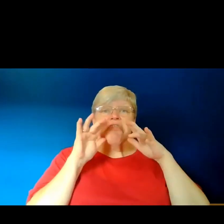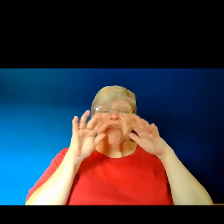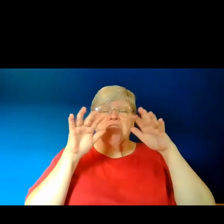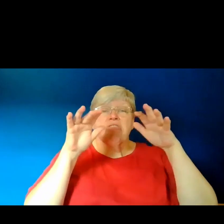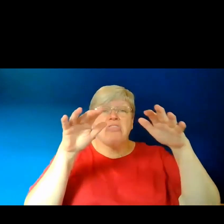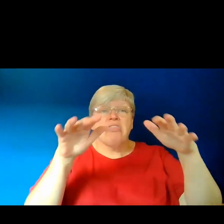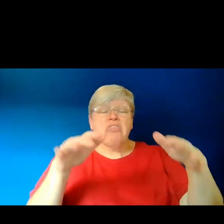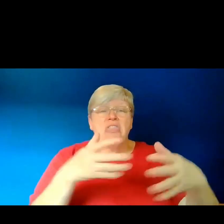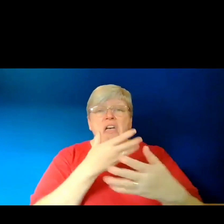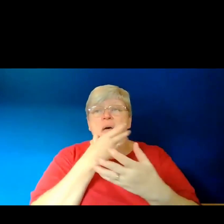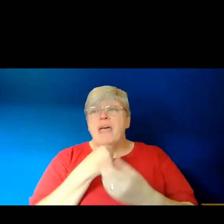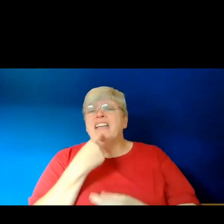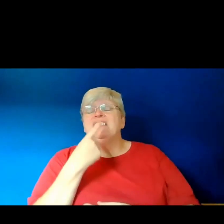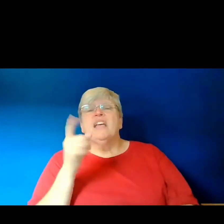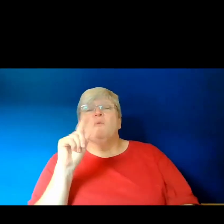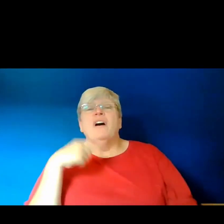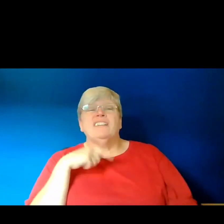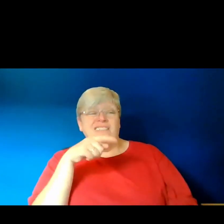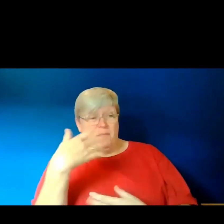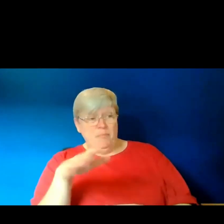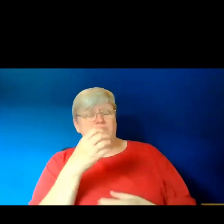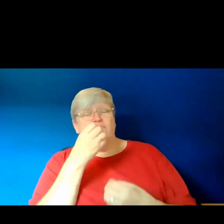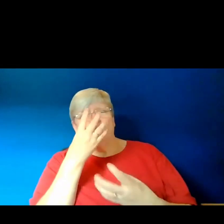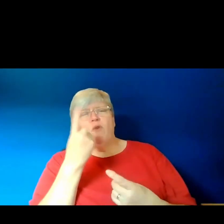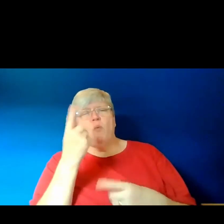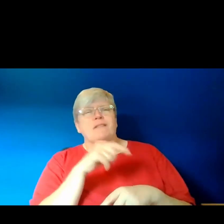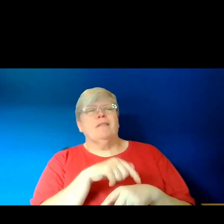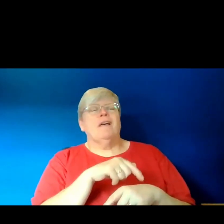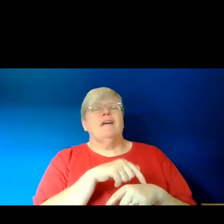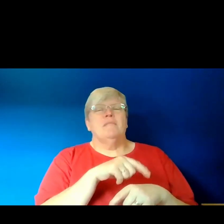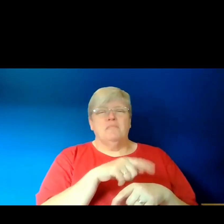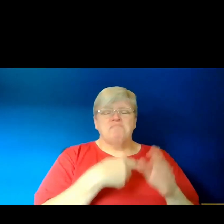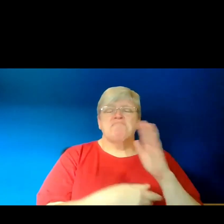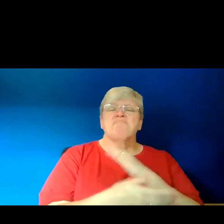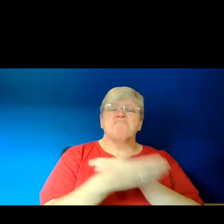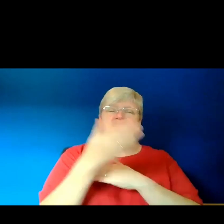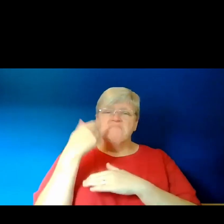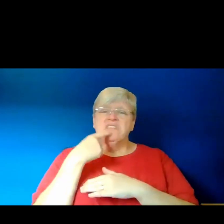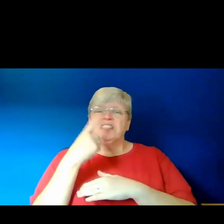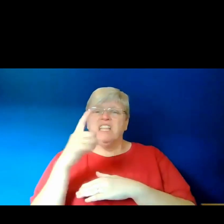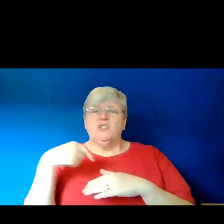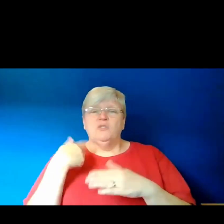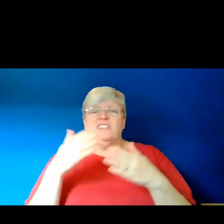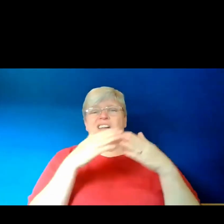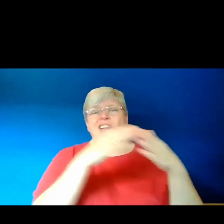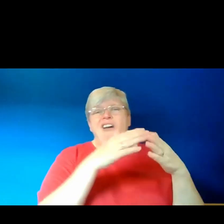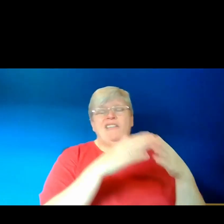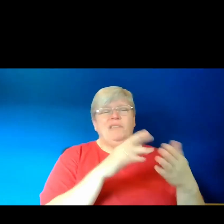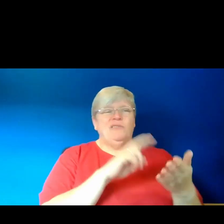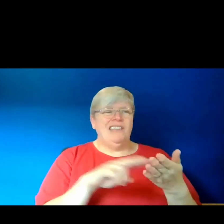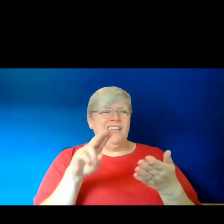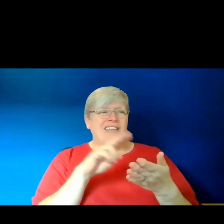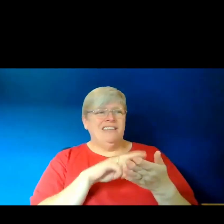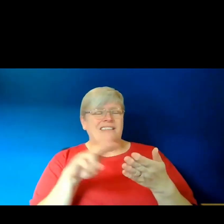Men who will say, she was quite beautiful once. Who will tell you they cornered me with their nakedness,